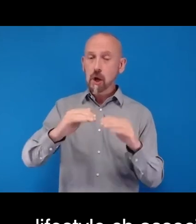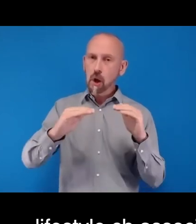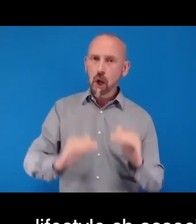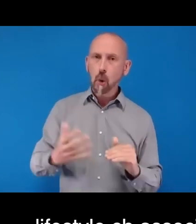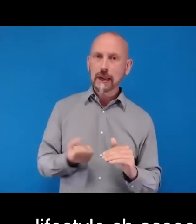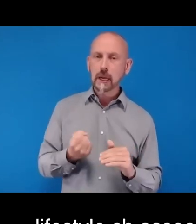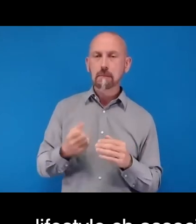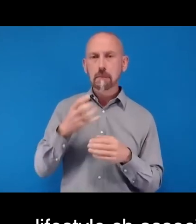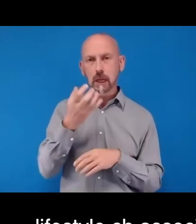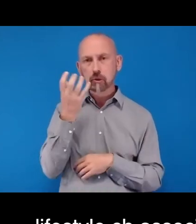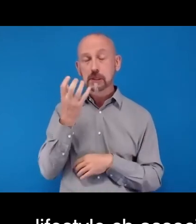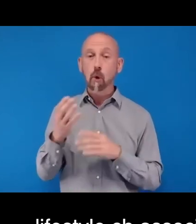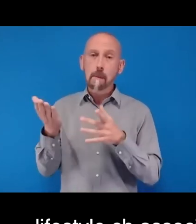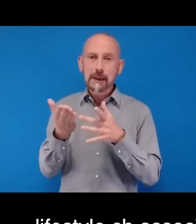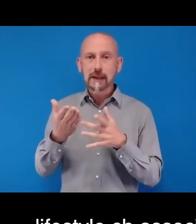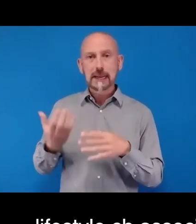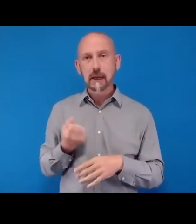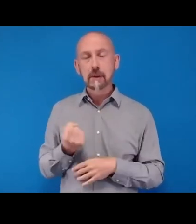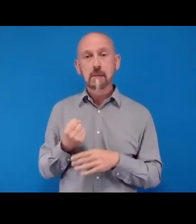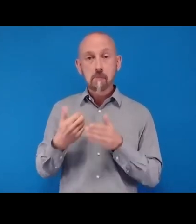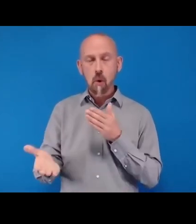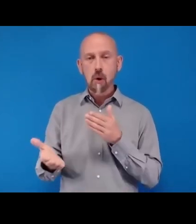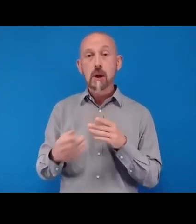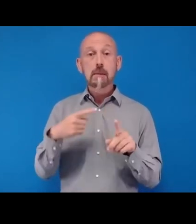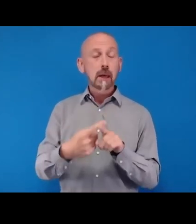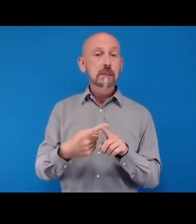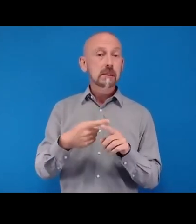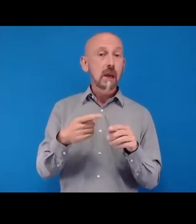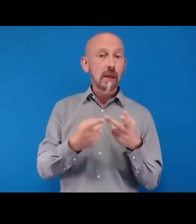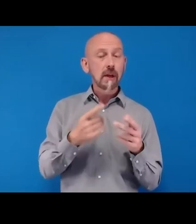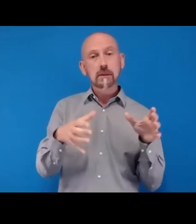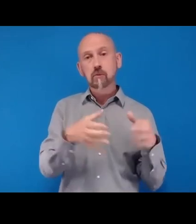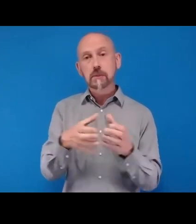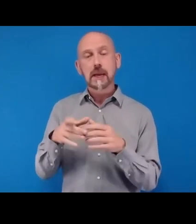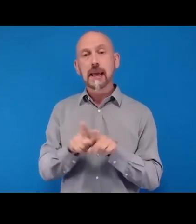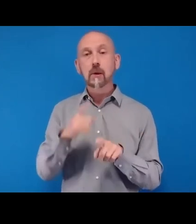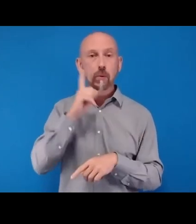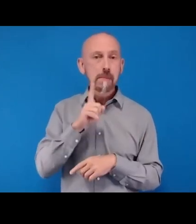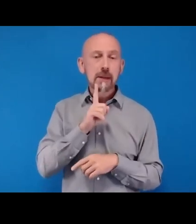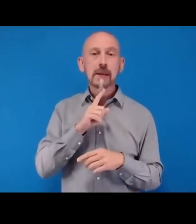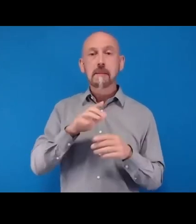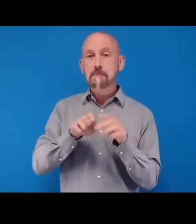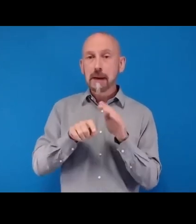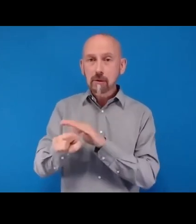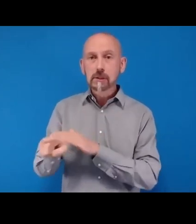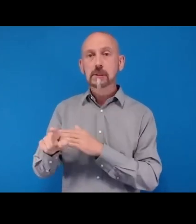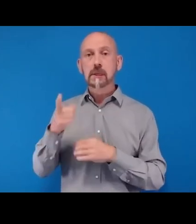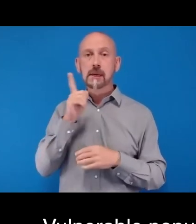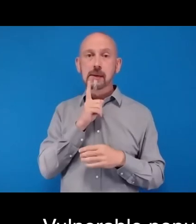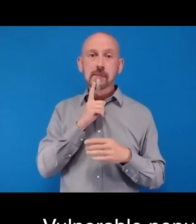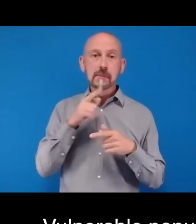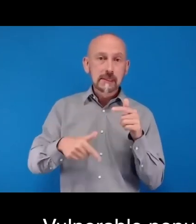populations such as women, migrants, Indigenous peoples, persons with disability and rural